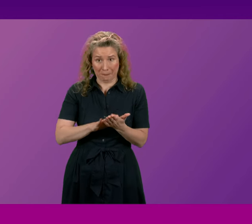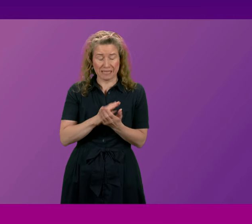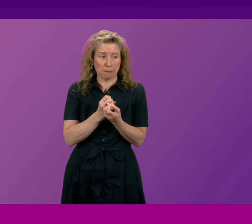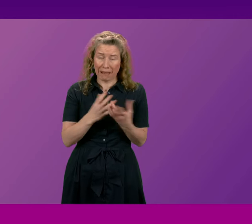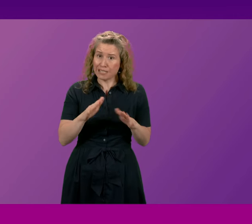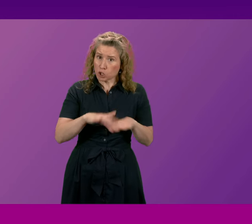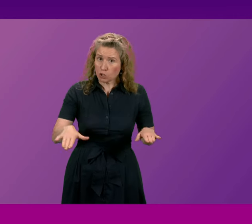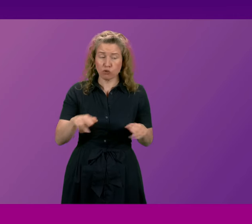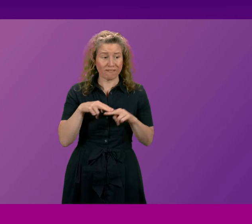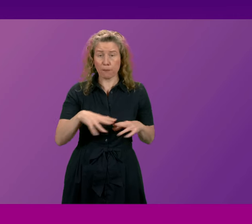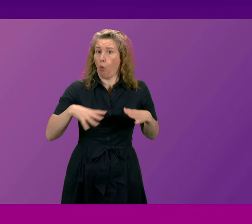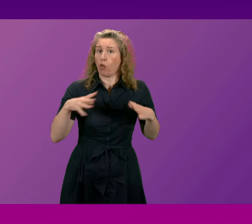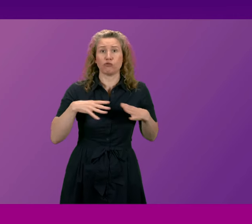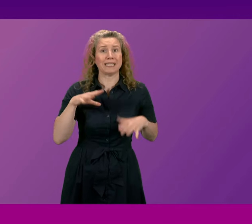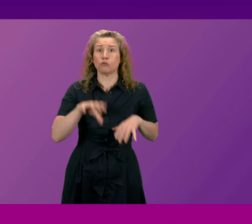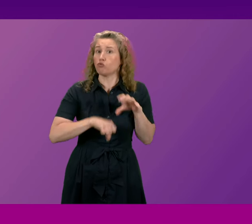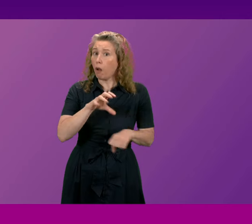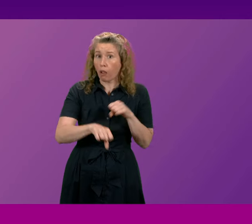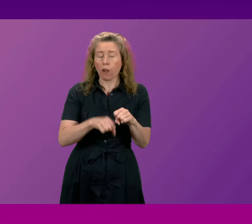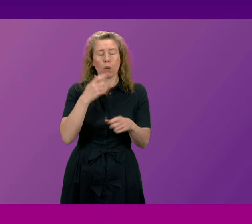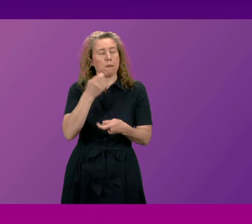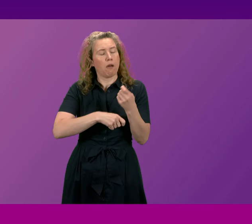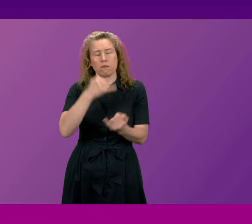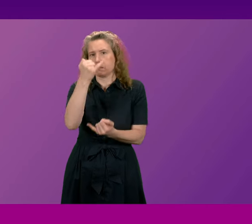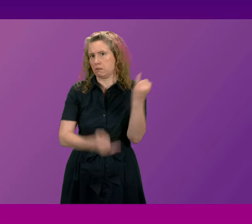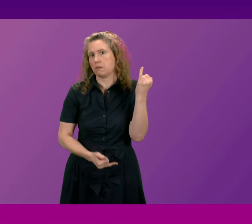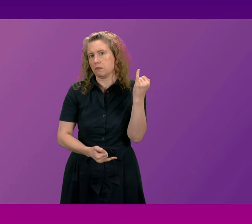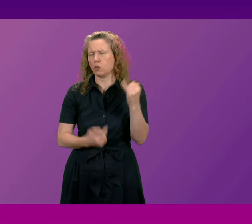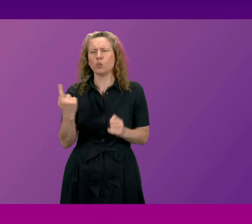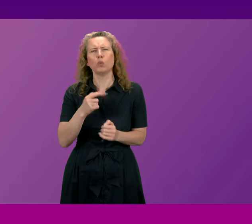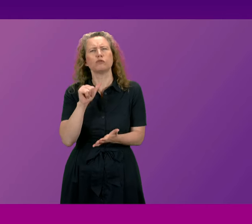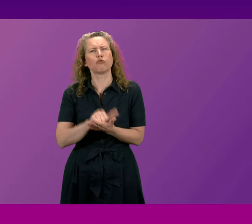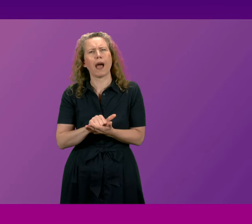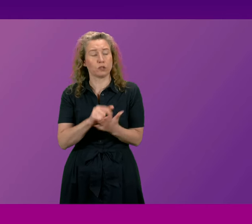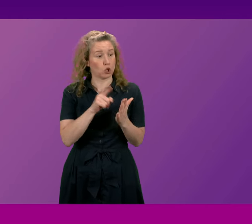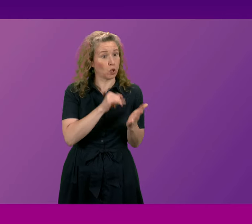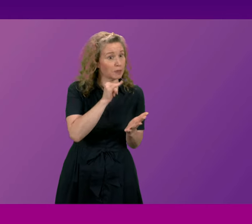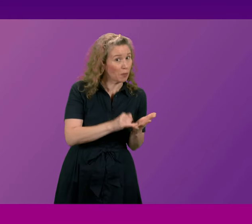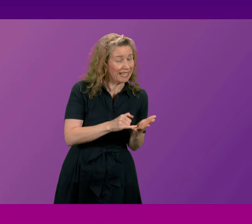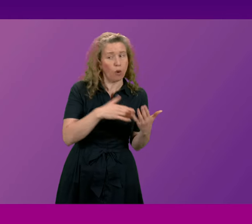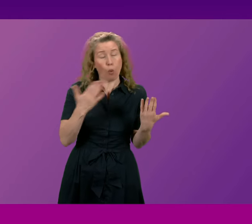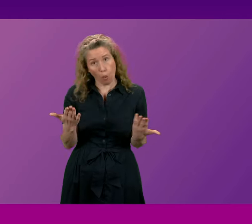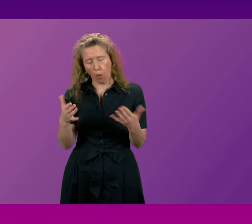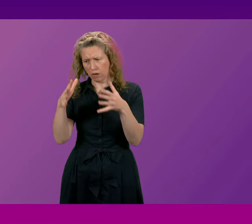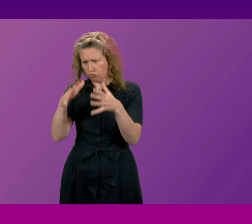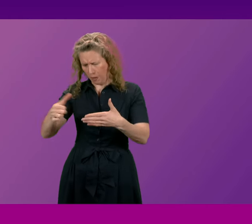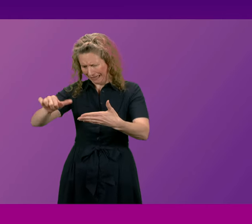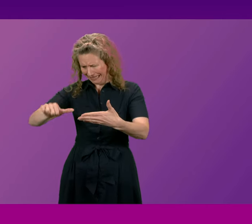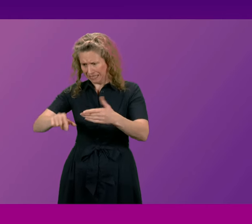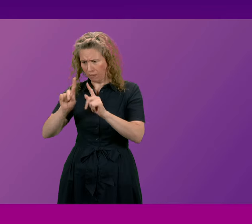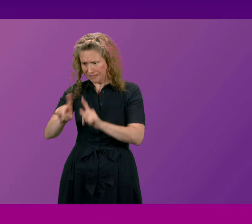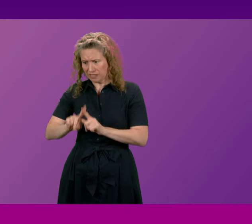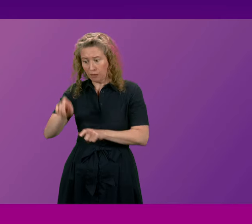families already in crisis over the edge. So who's right, John Swinney or the growing list of